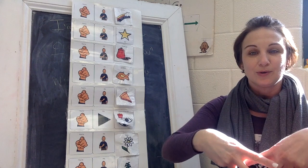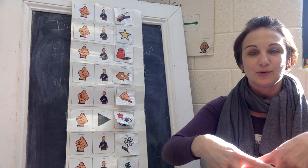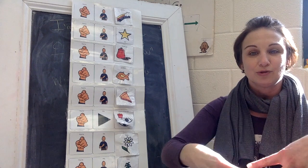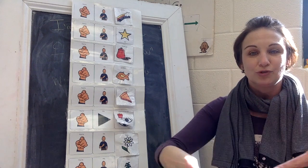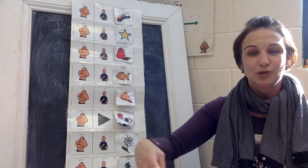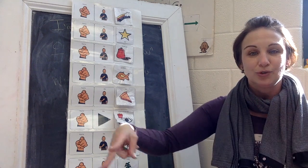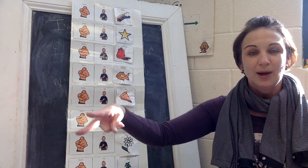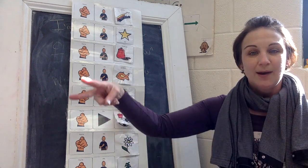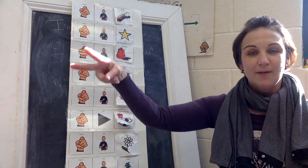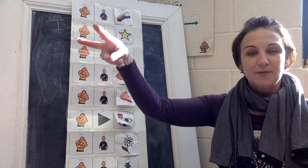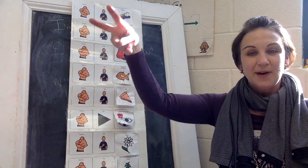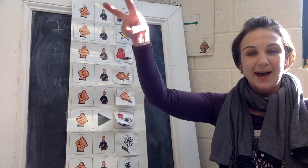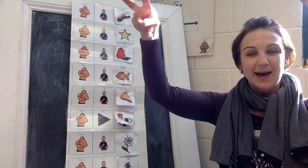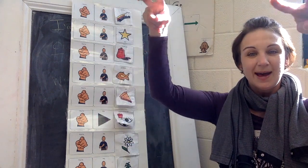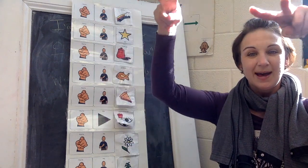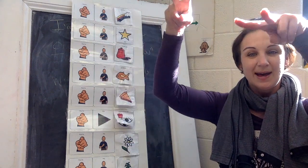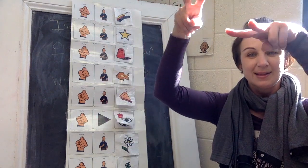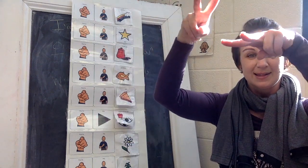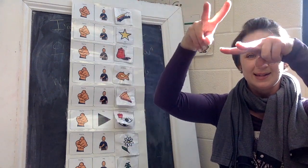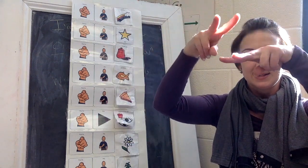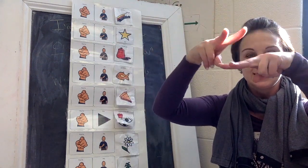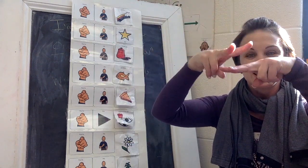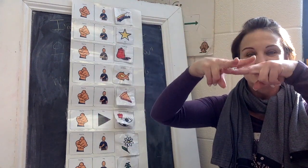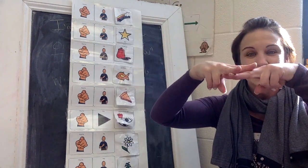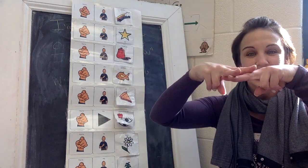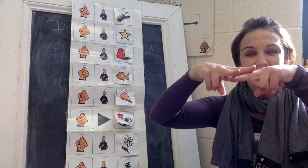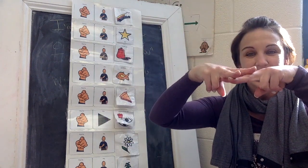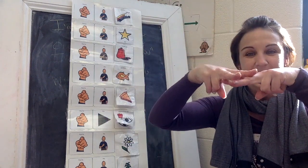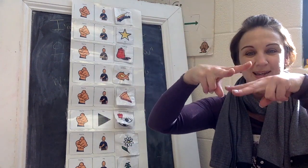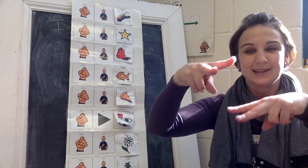true valentine.